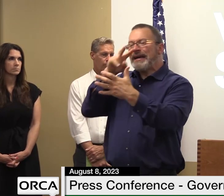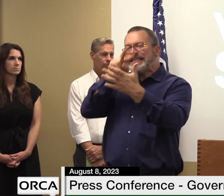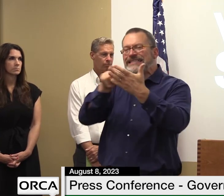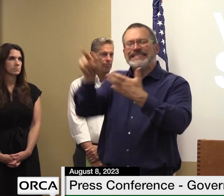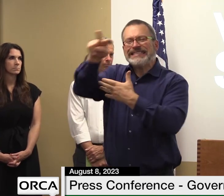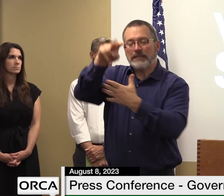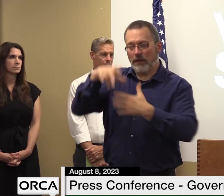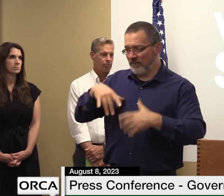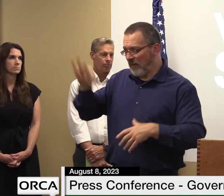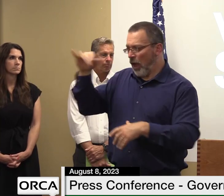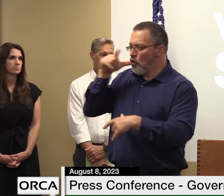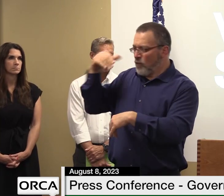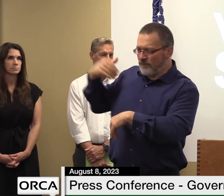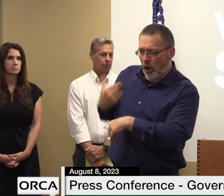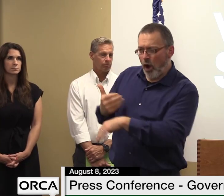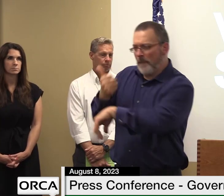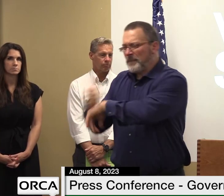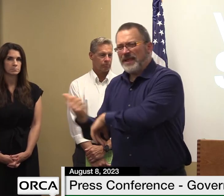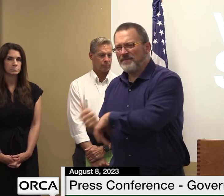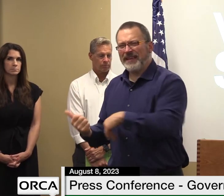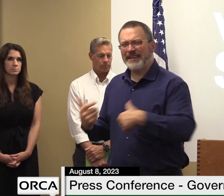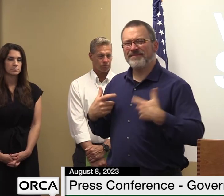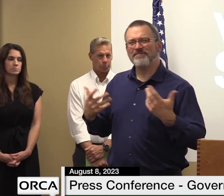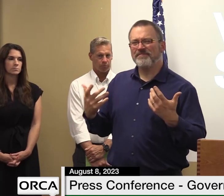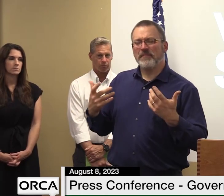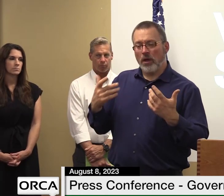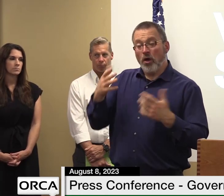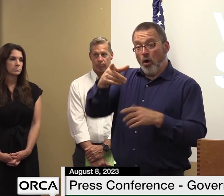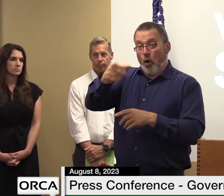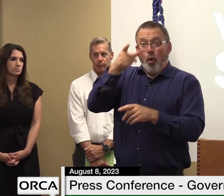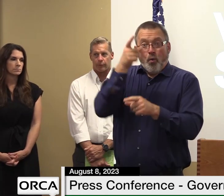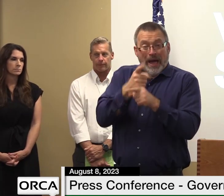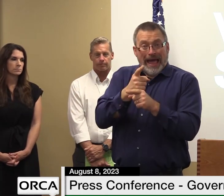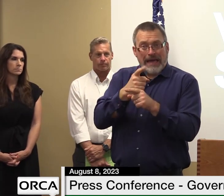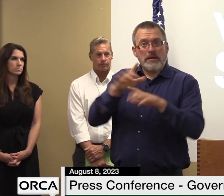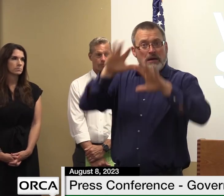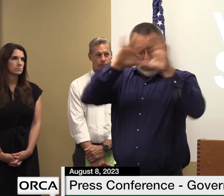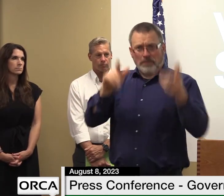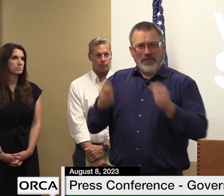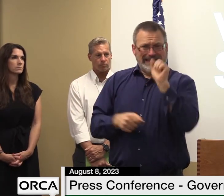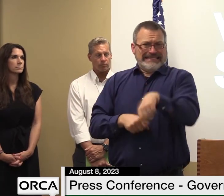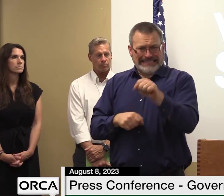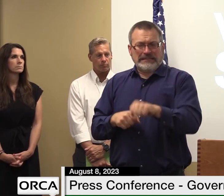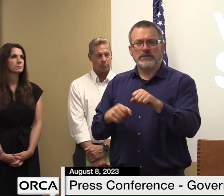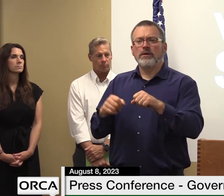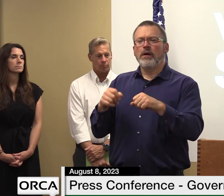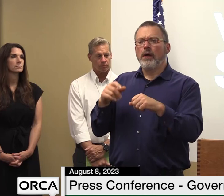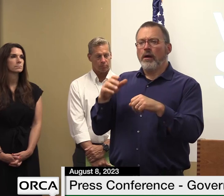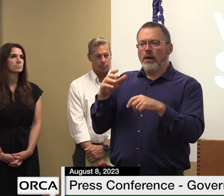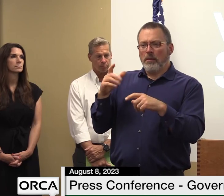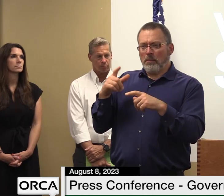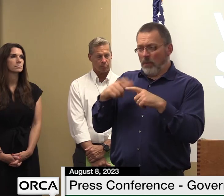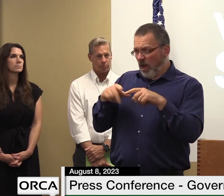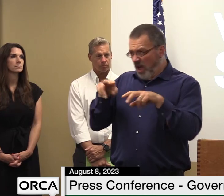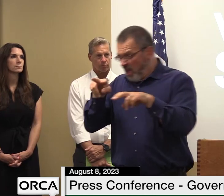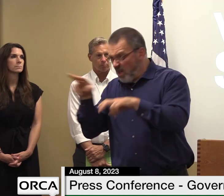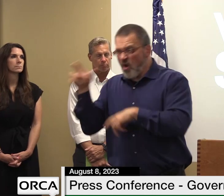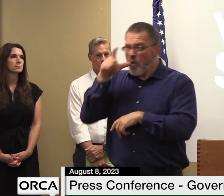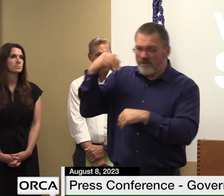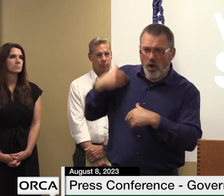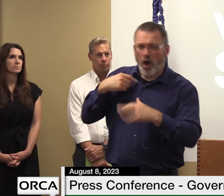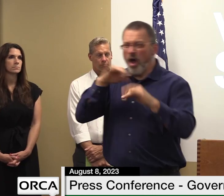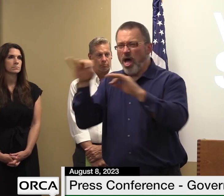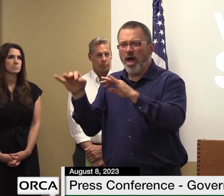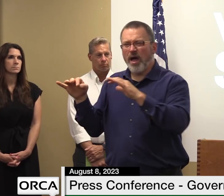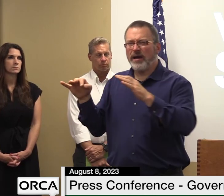climate change is real i believe that we should be moving uh to another you know transitioning away from